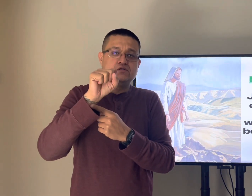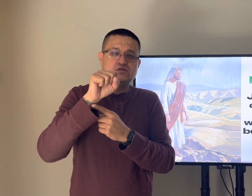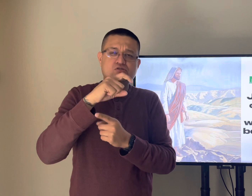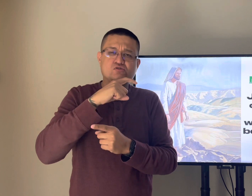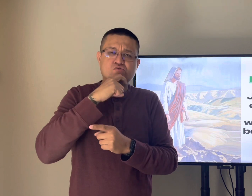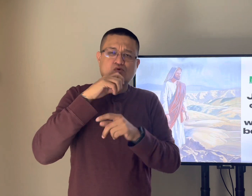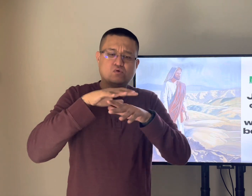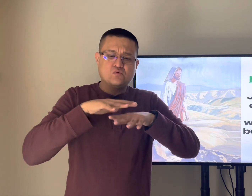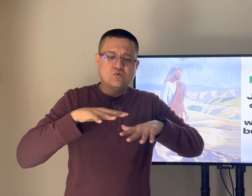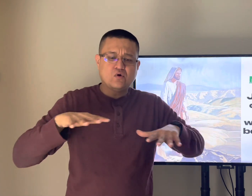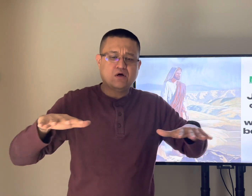the wilderness